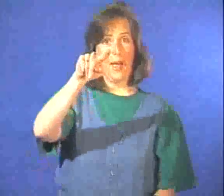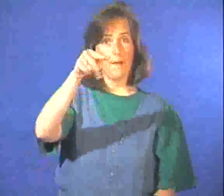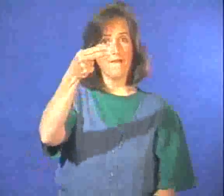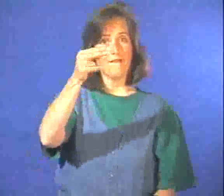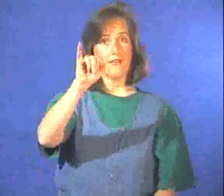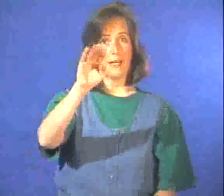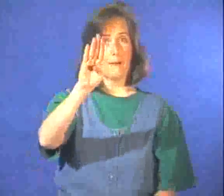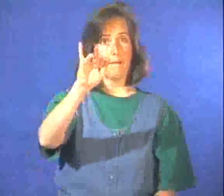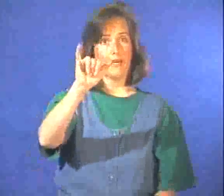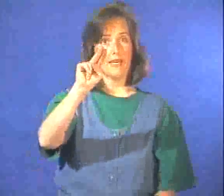Amphibians